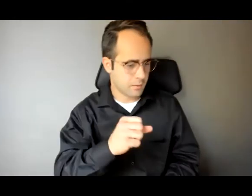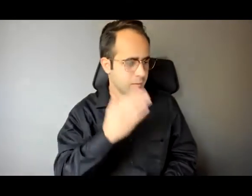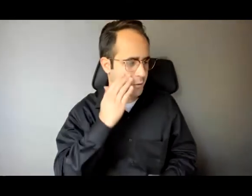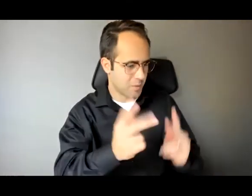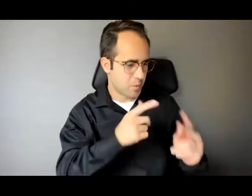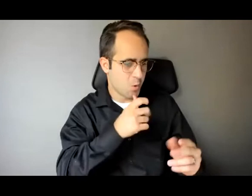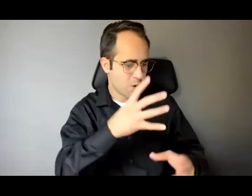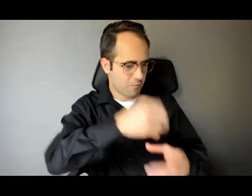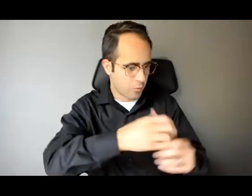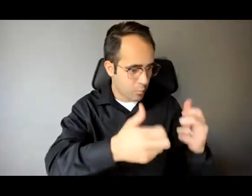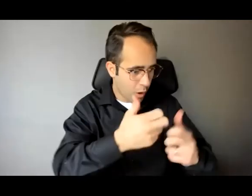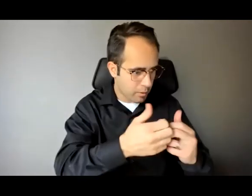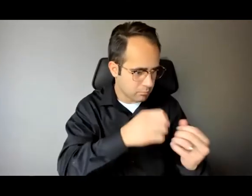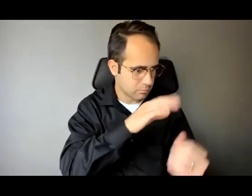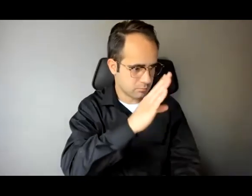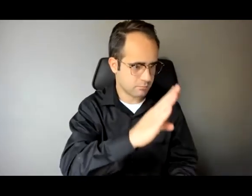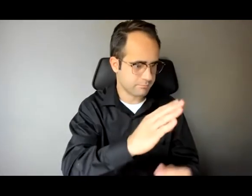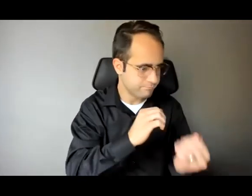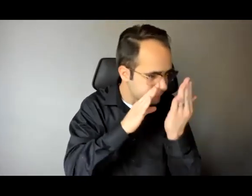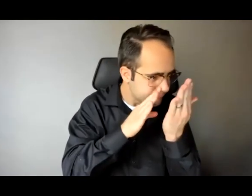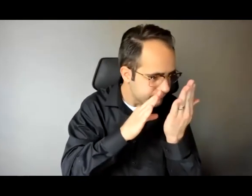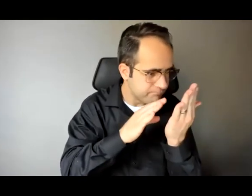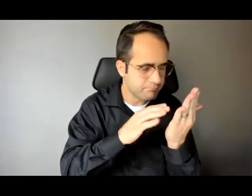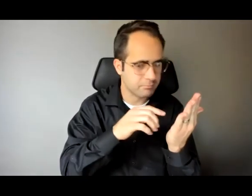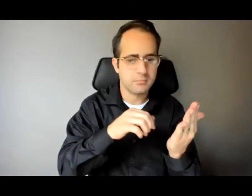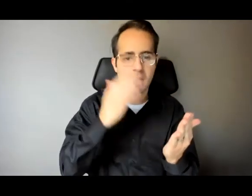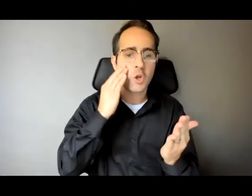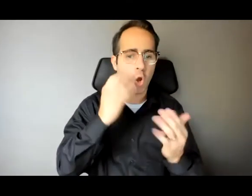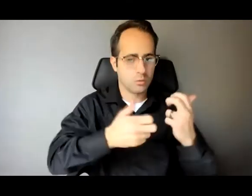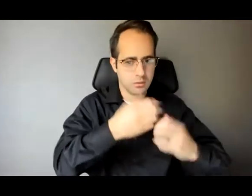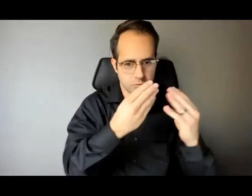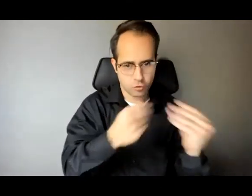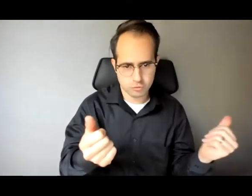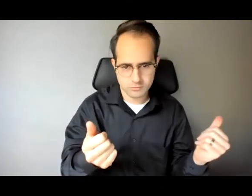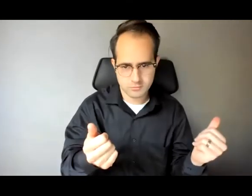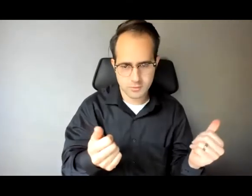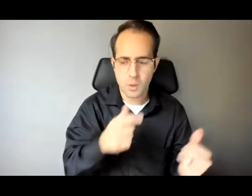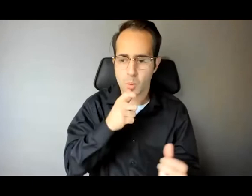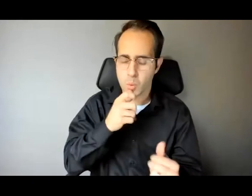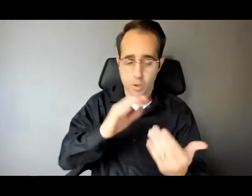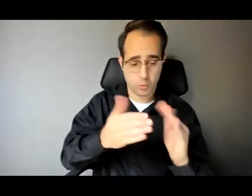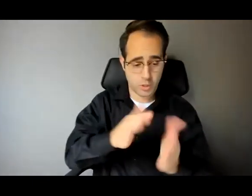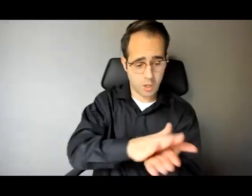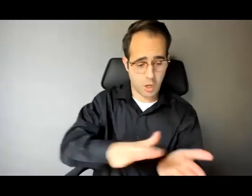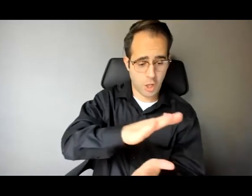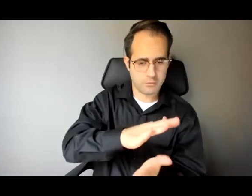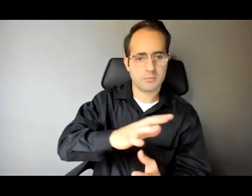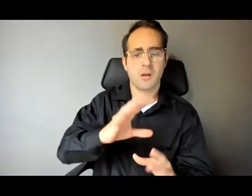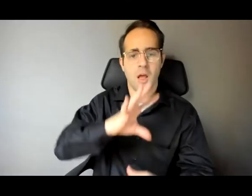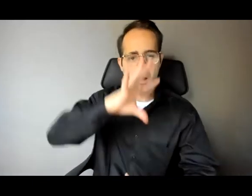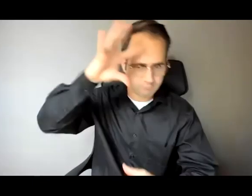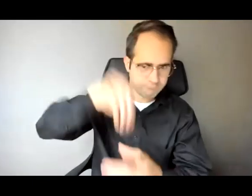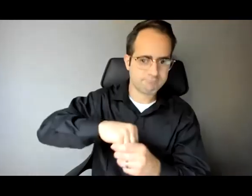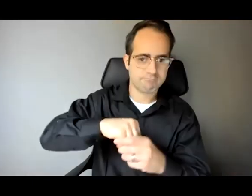closest to the solution so community college are embedded in communities and they have staff that are of and from